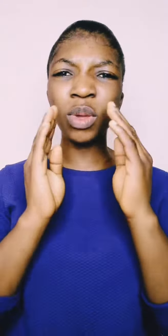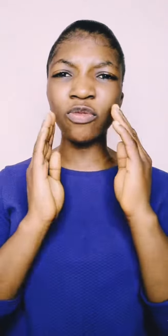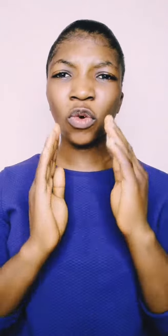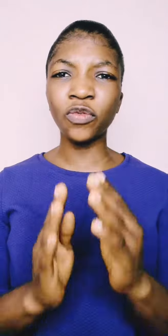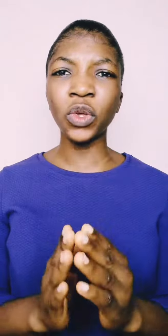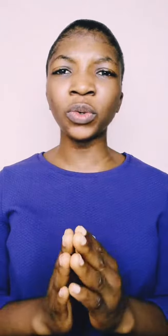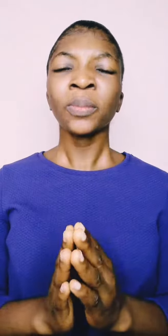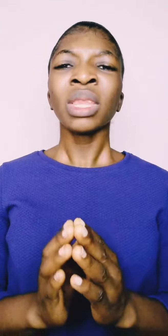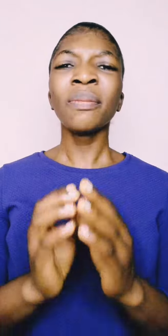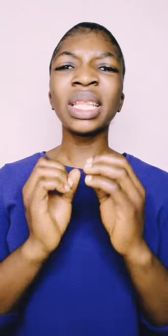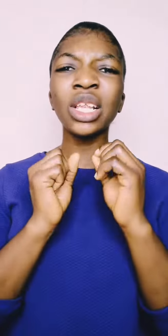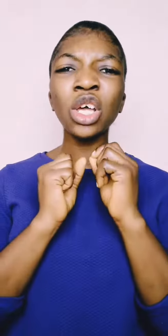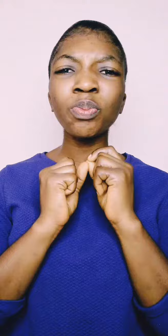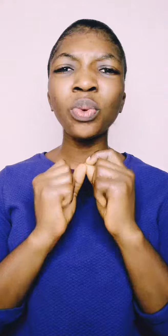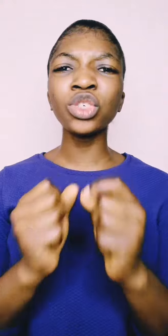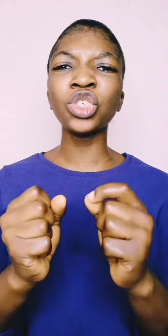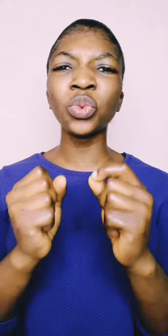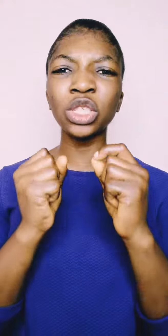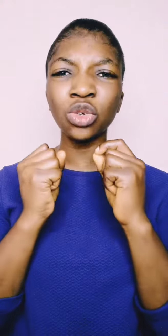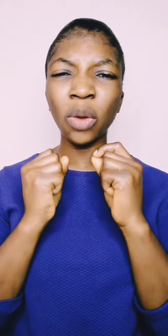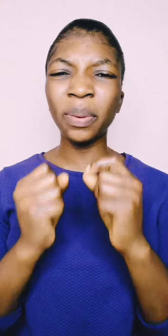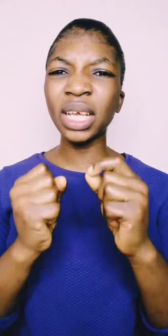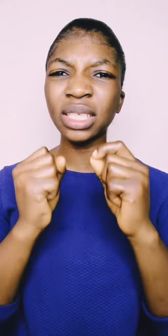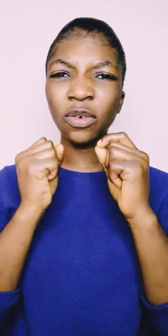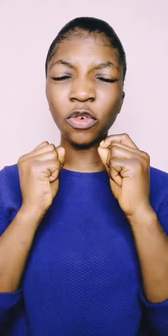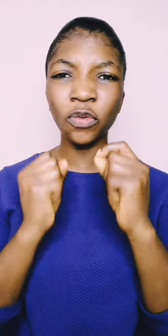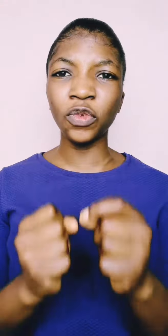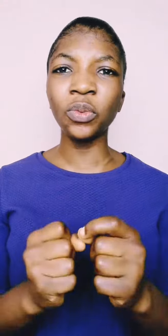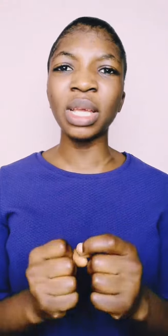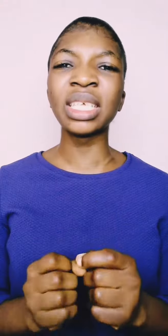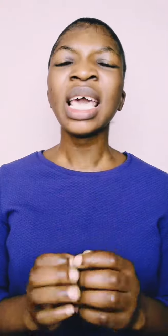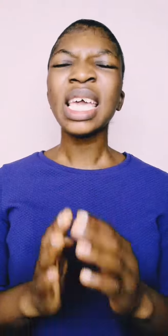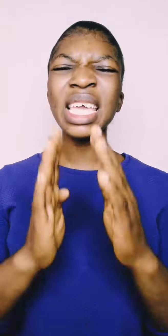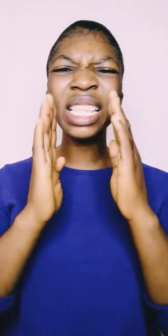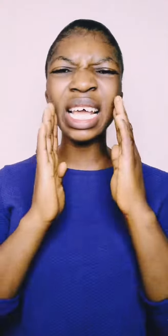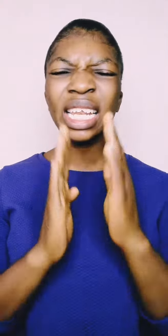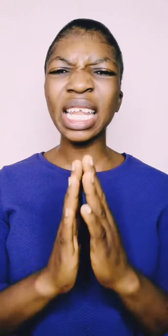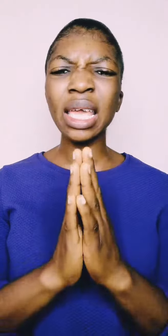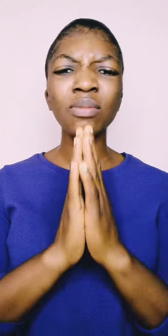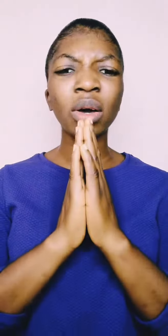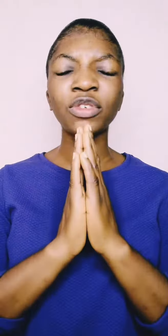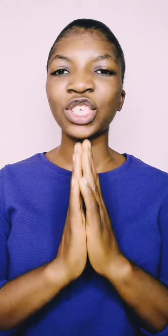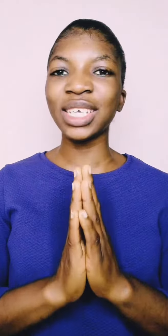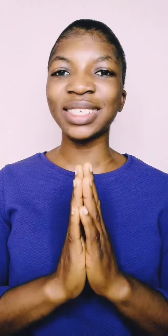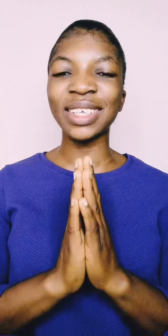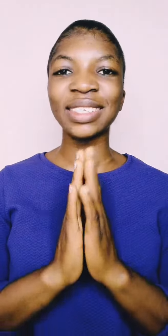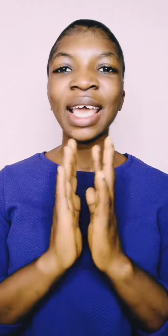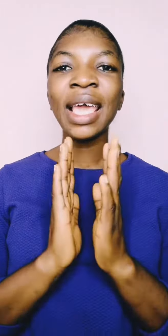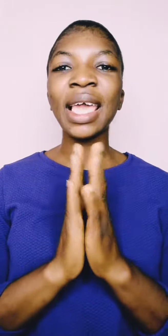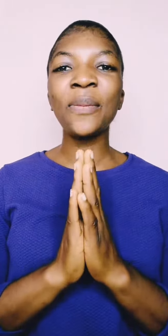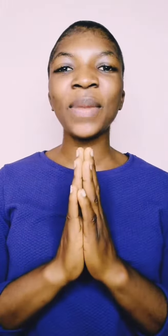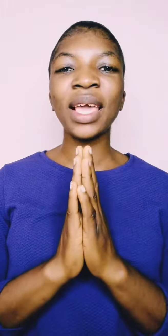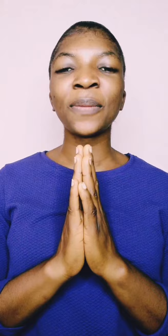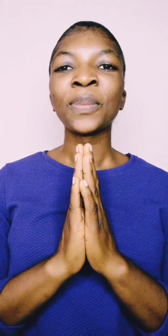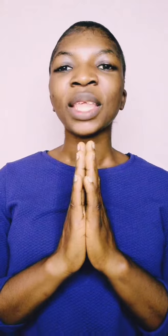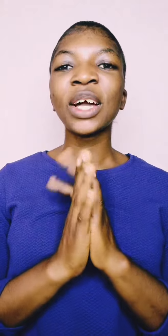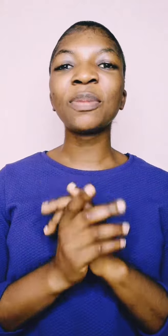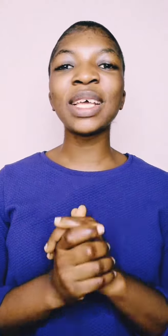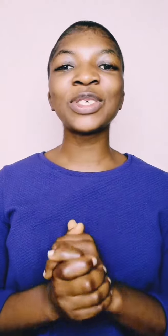be fulfilled. May the Lord push you into your place of fulfillment in the name of Jesus. Amen. God bless